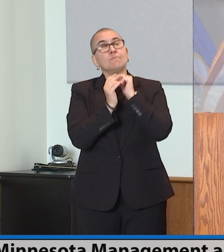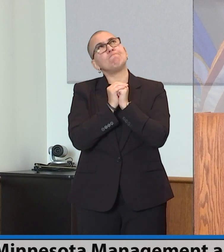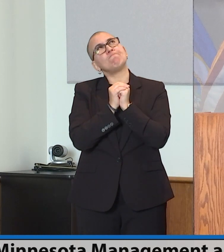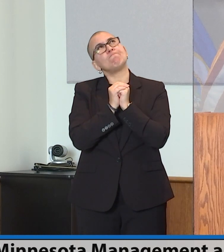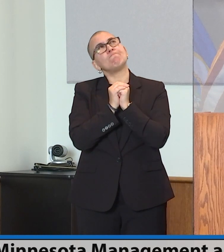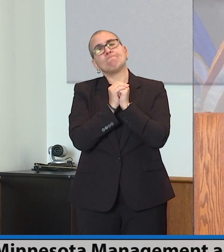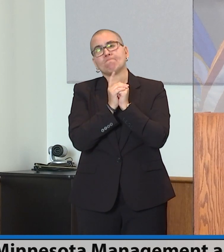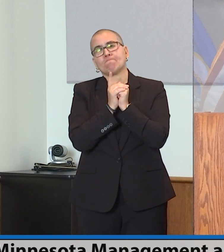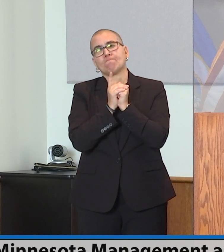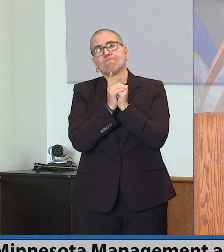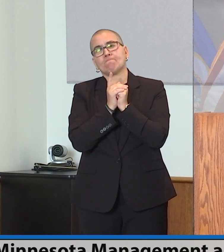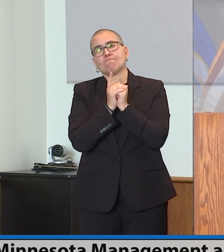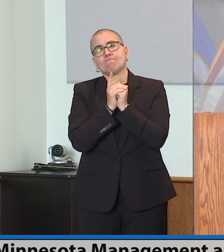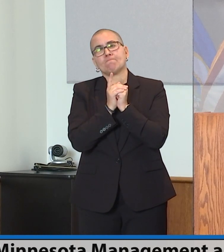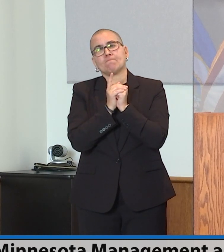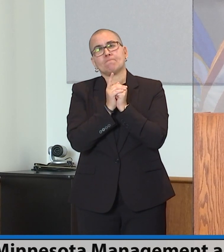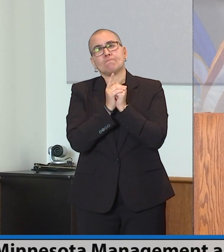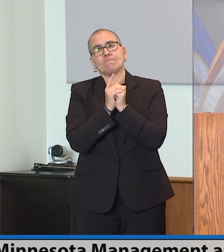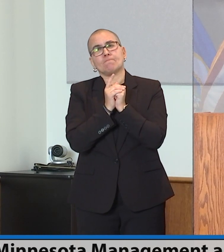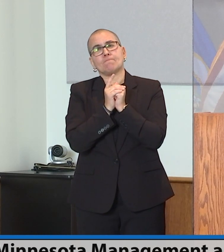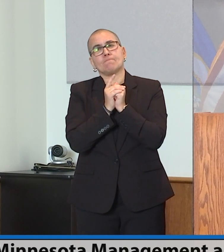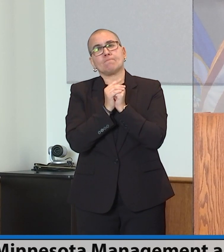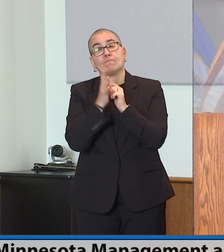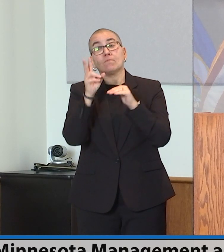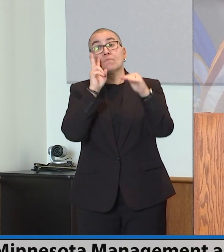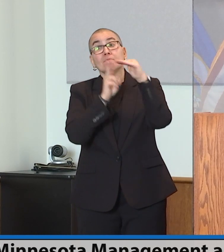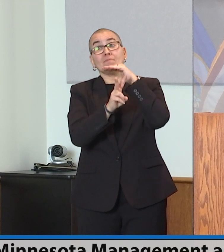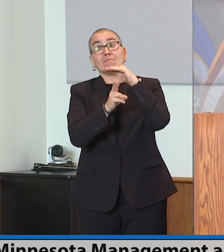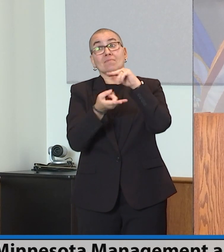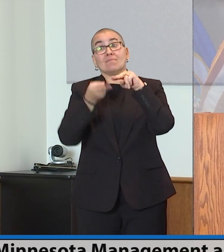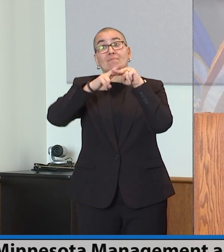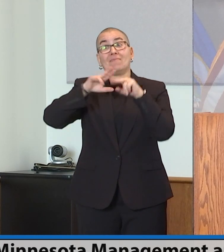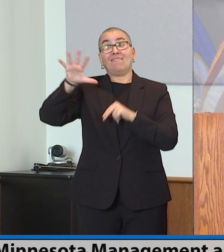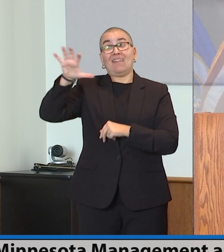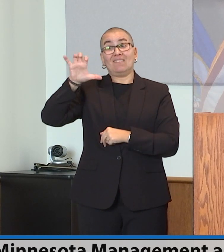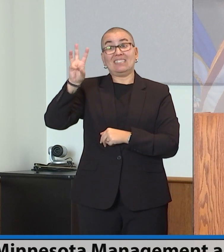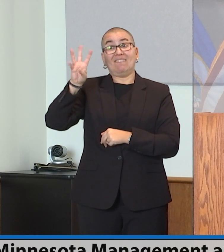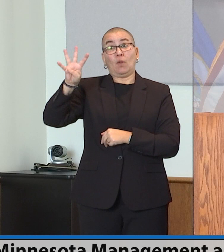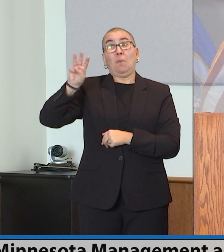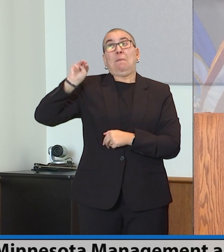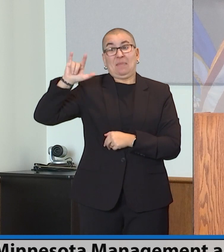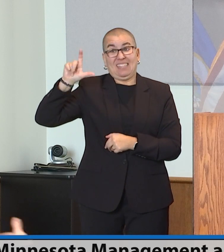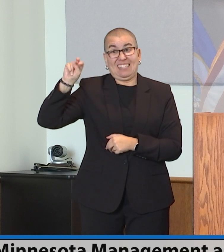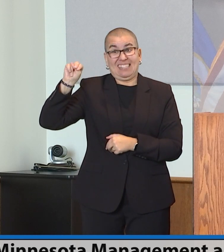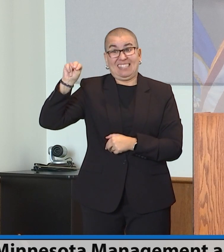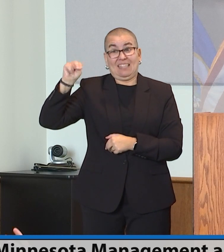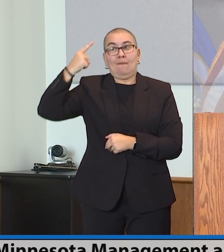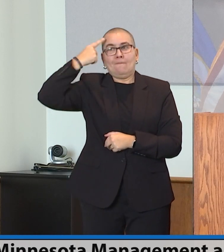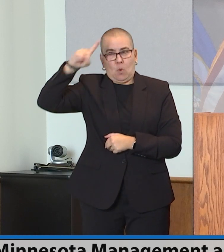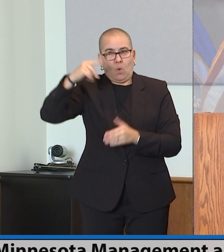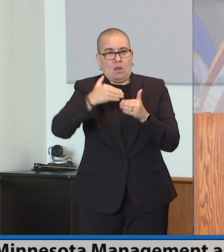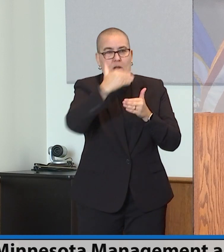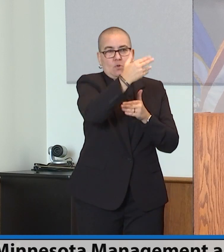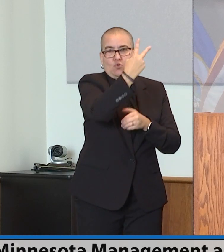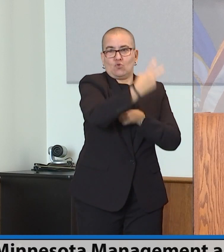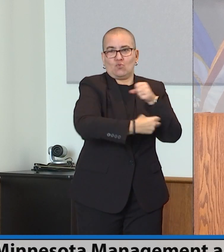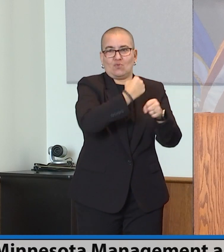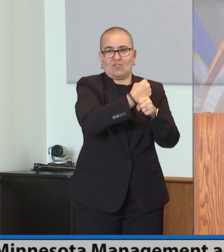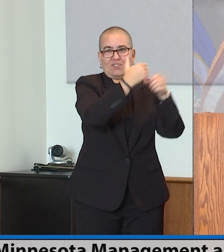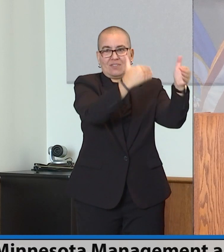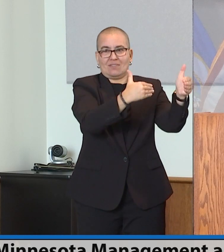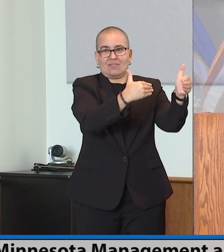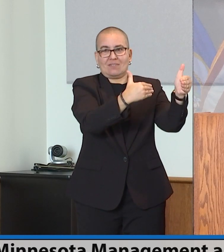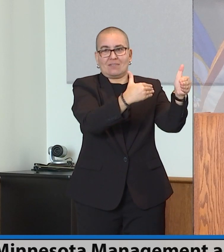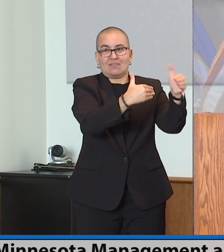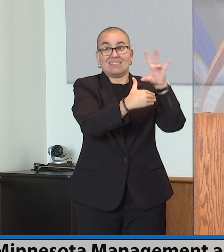biennium, it's a forecast increase of $564 million. And for the next biennium, it's almost $700 million. And